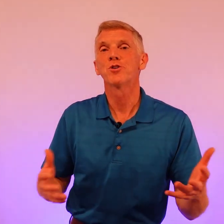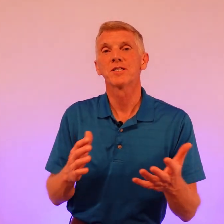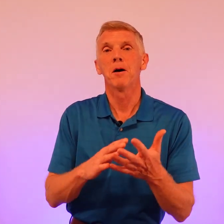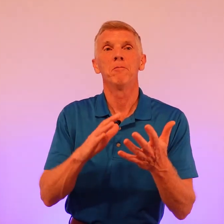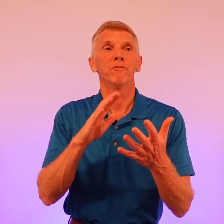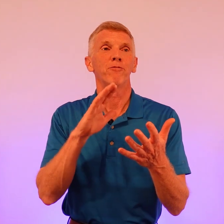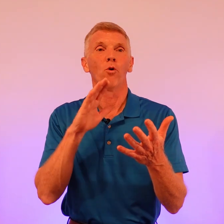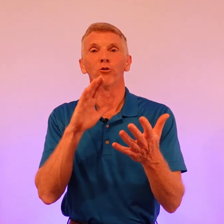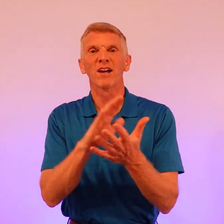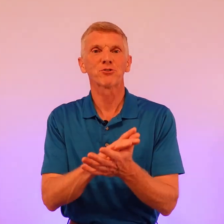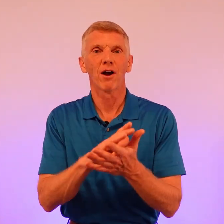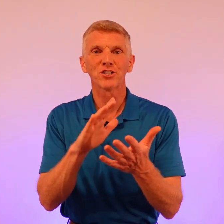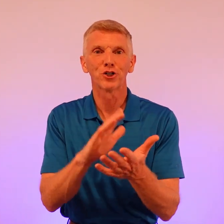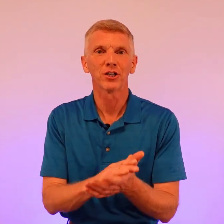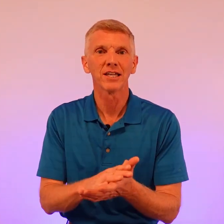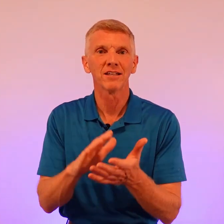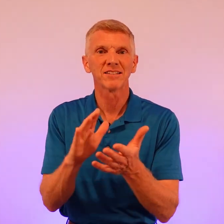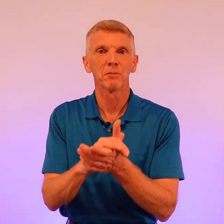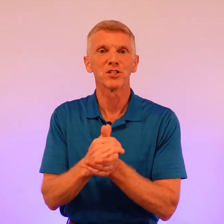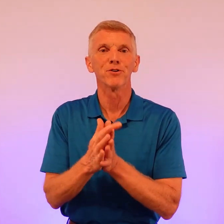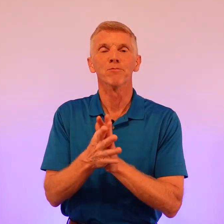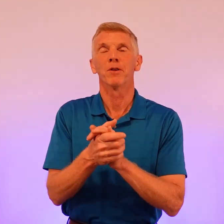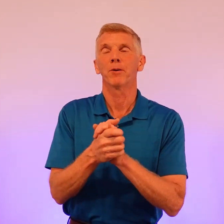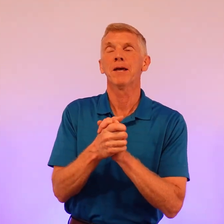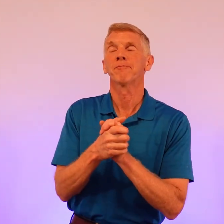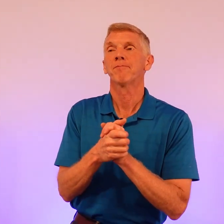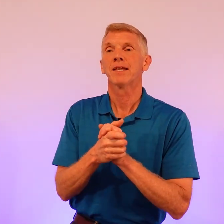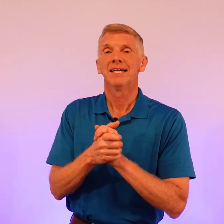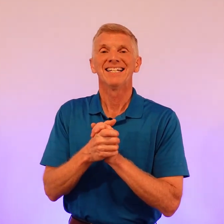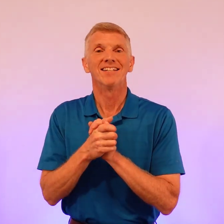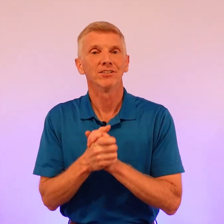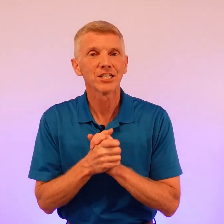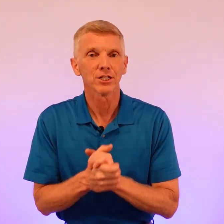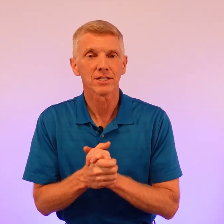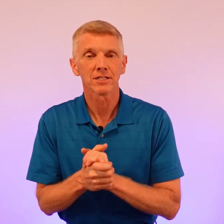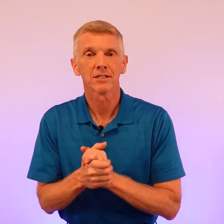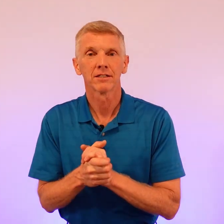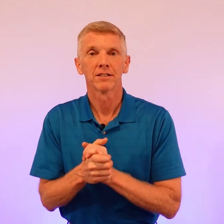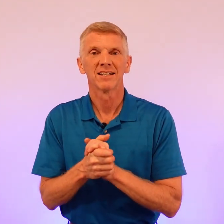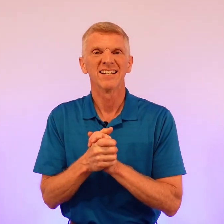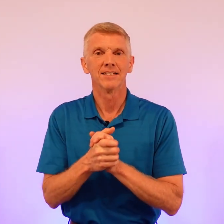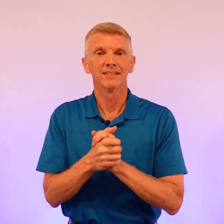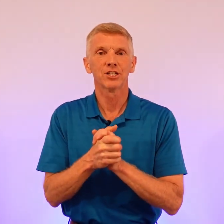some for restaurants, cooking, somebody's food, okay? Delicious. Delicious.